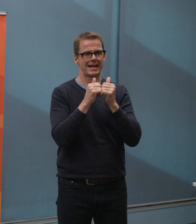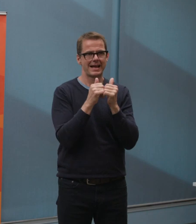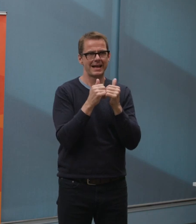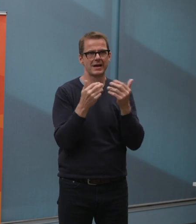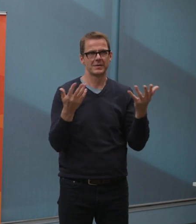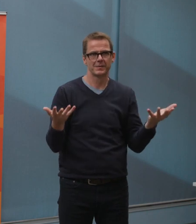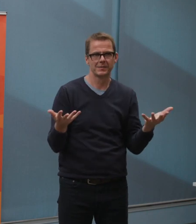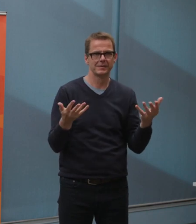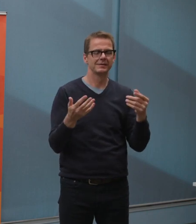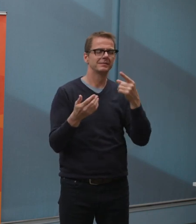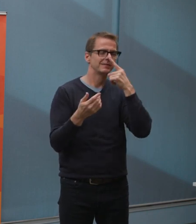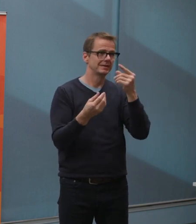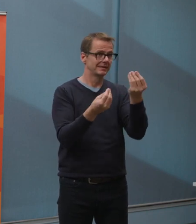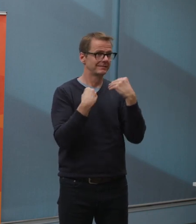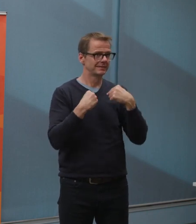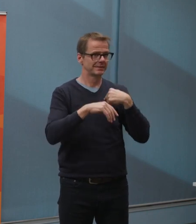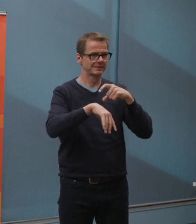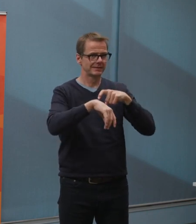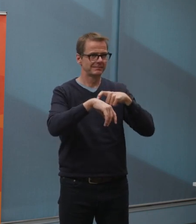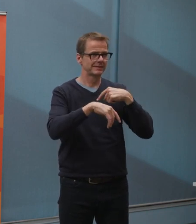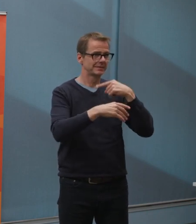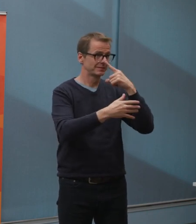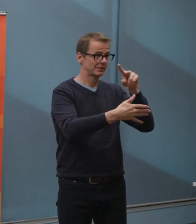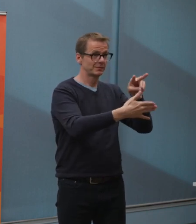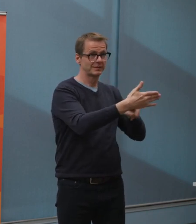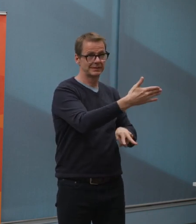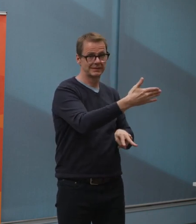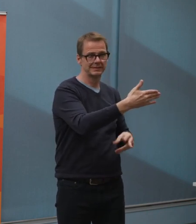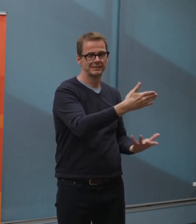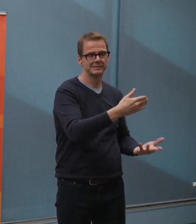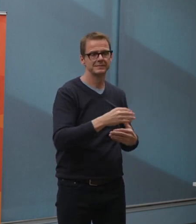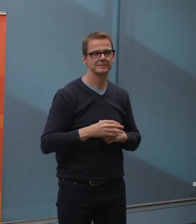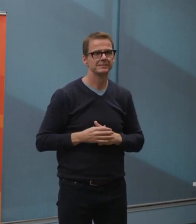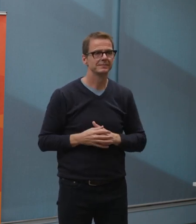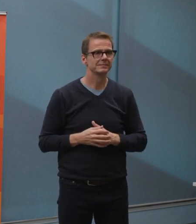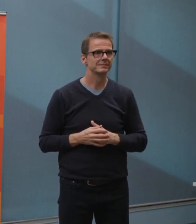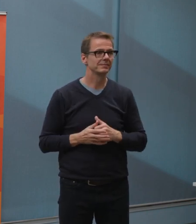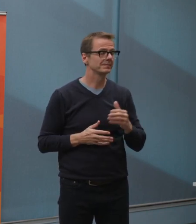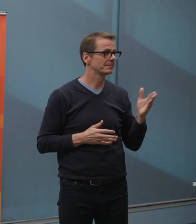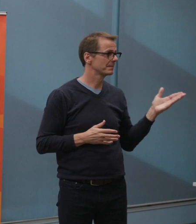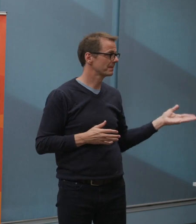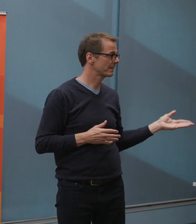We'll go next please to Natasha Reeve online. Natasha, go ahead please.